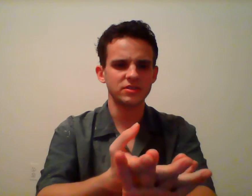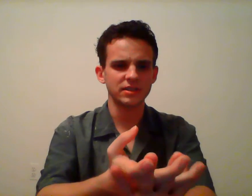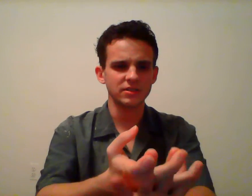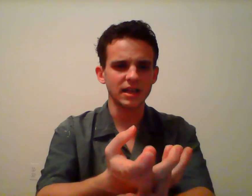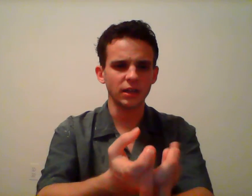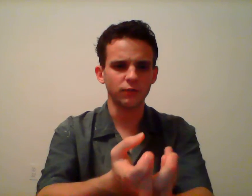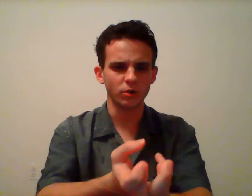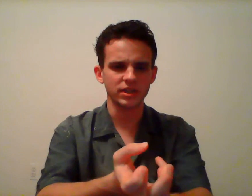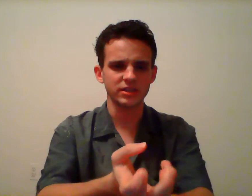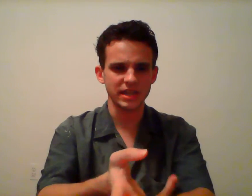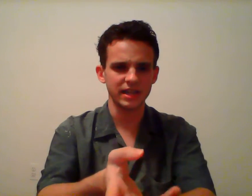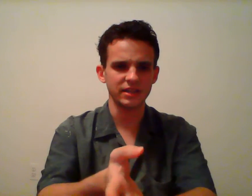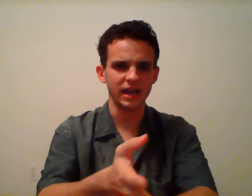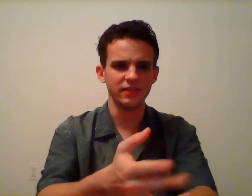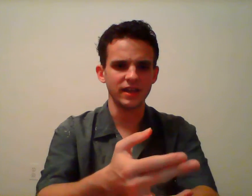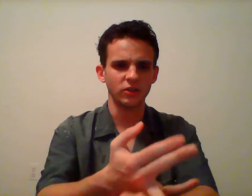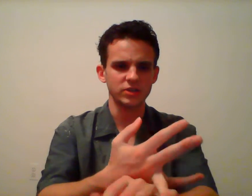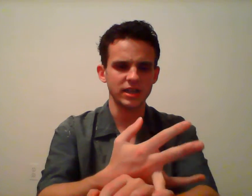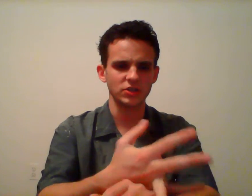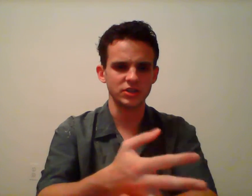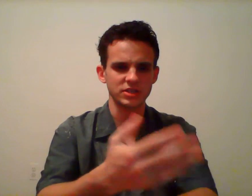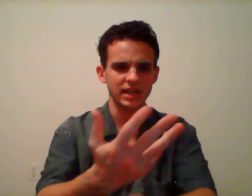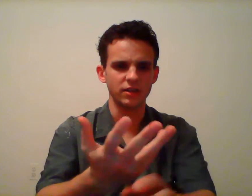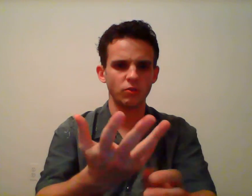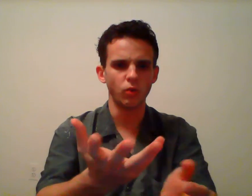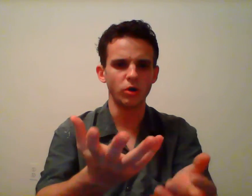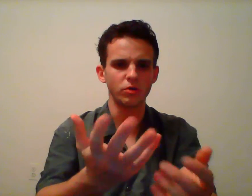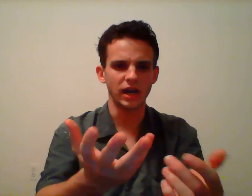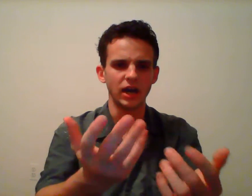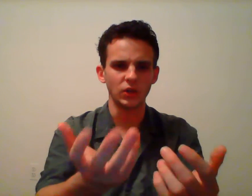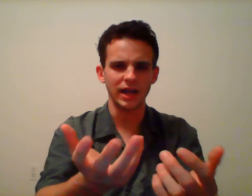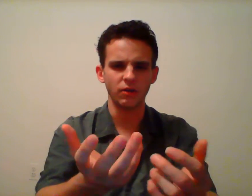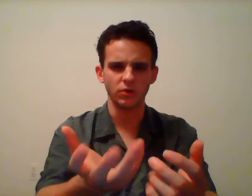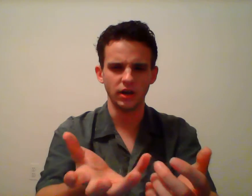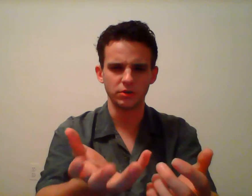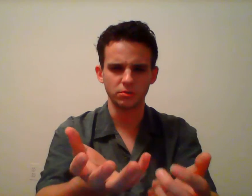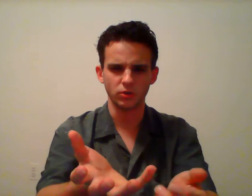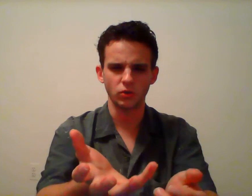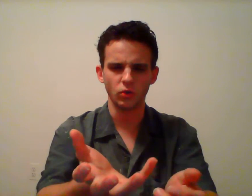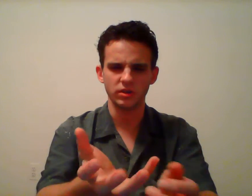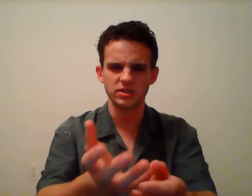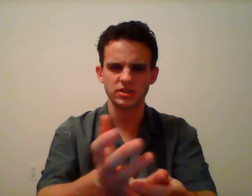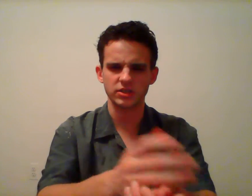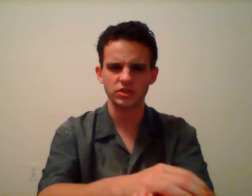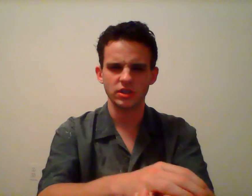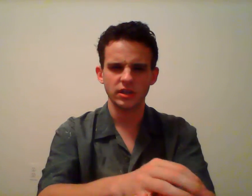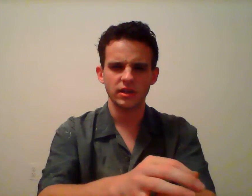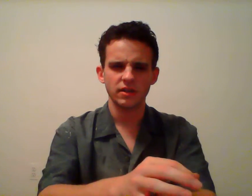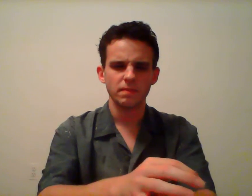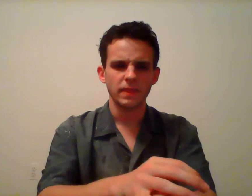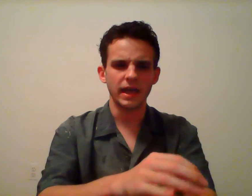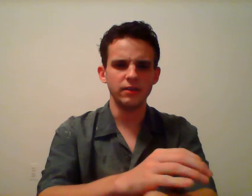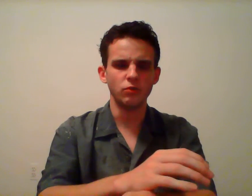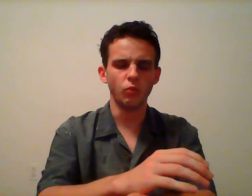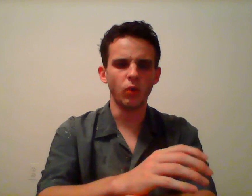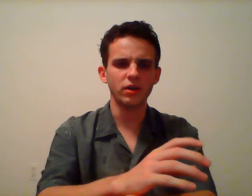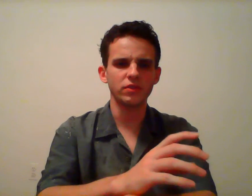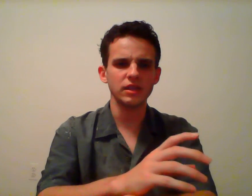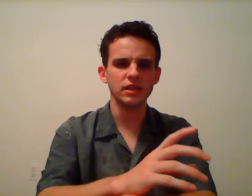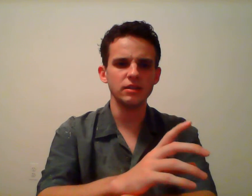California said and that Los Angeles said were not allowed under local ordinances. And one of the